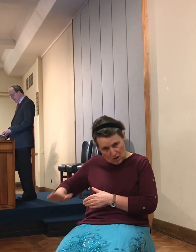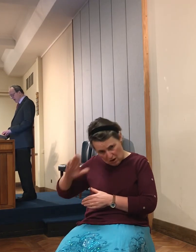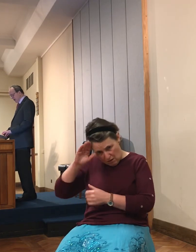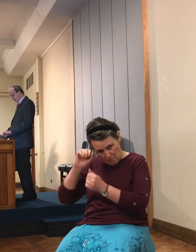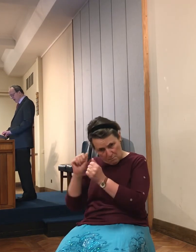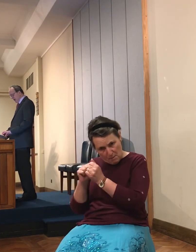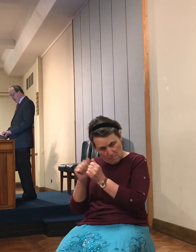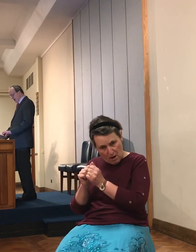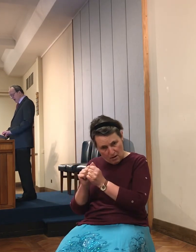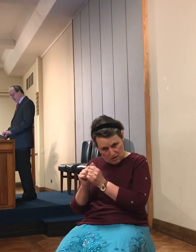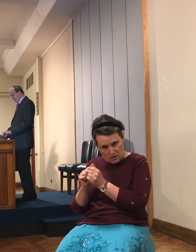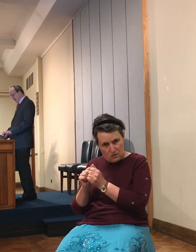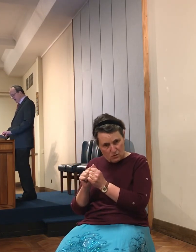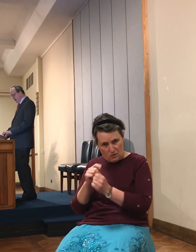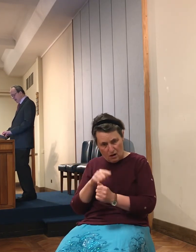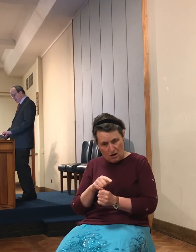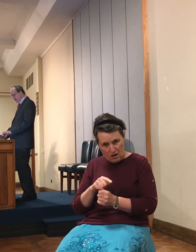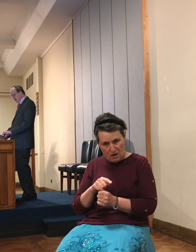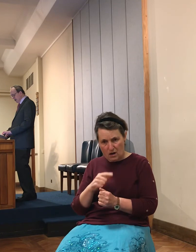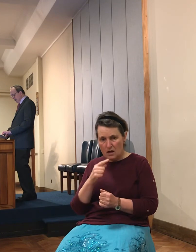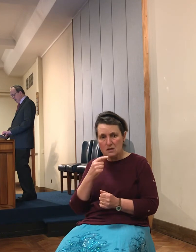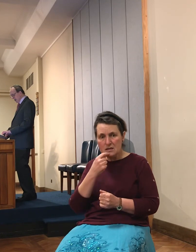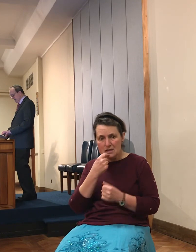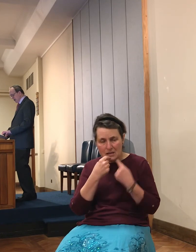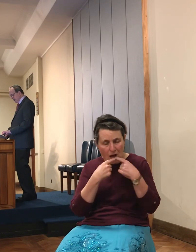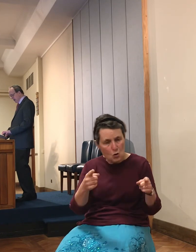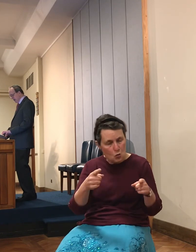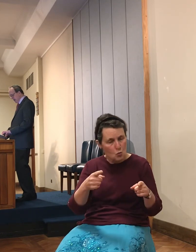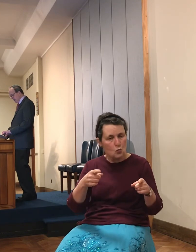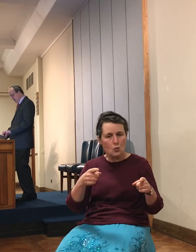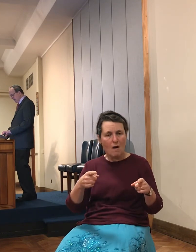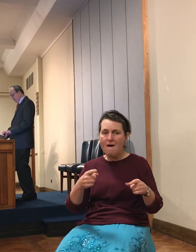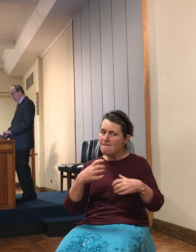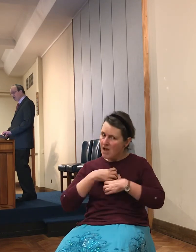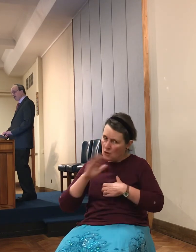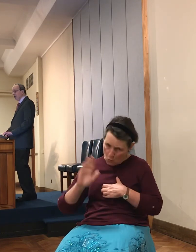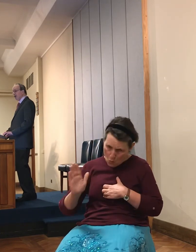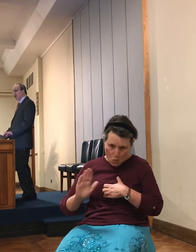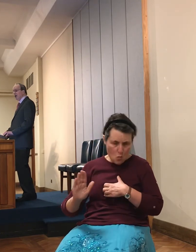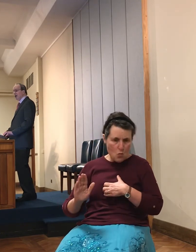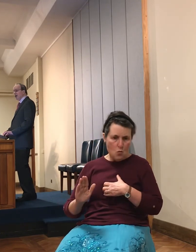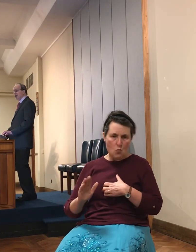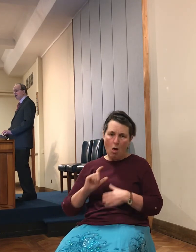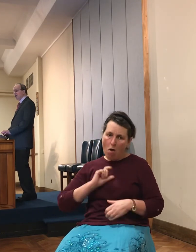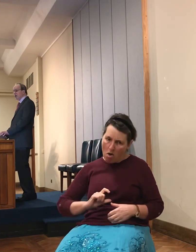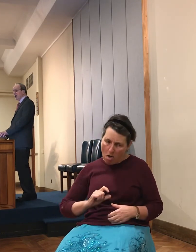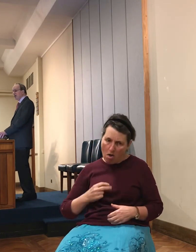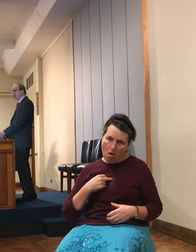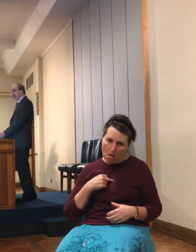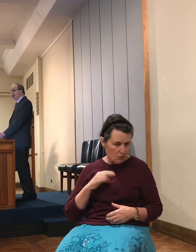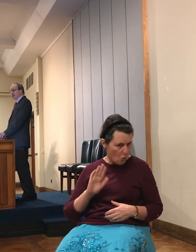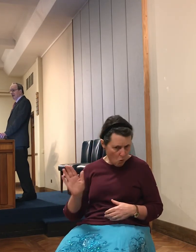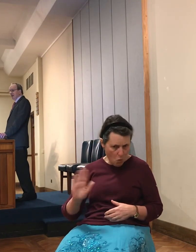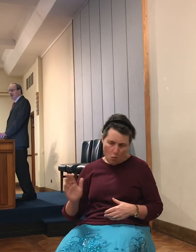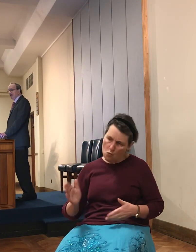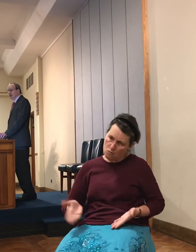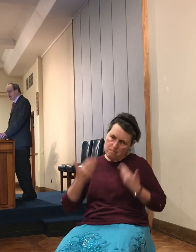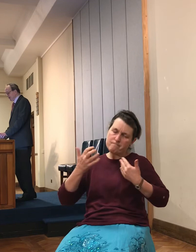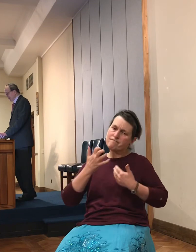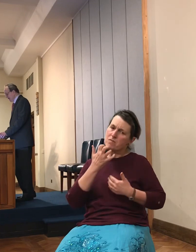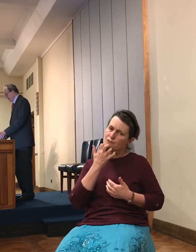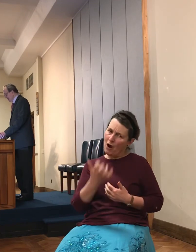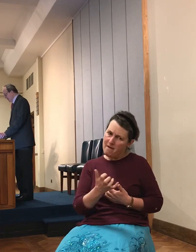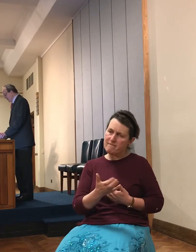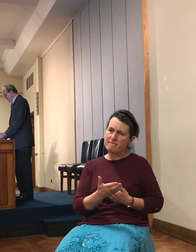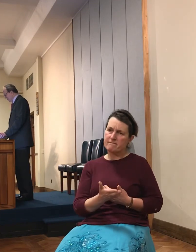say the words, fear not, nor be dismayed, be strong and of good courage. And the lesson